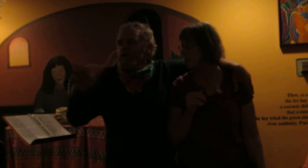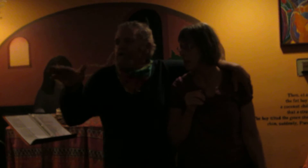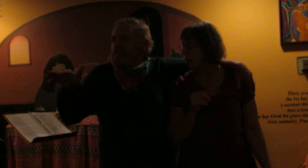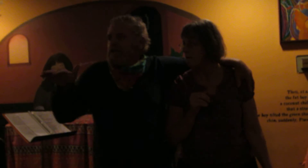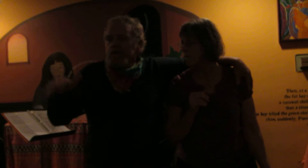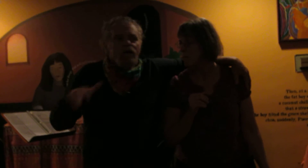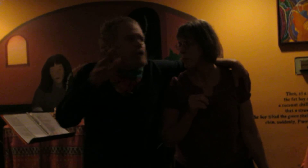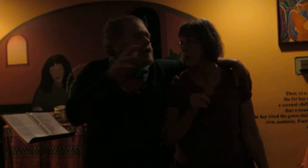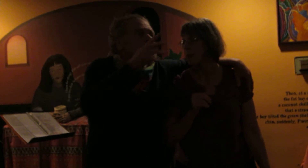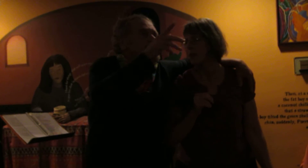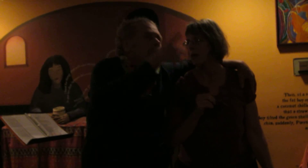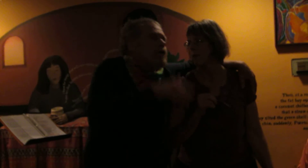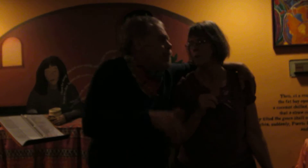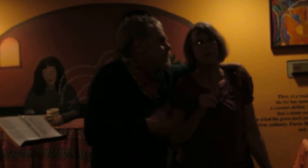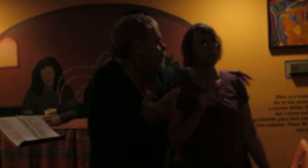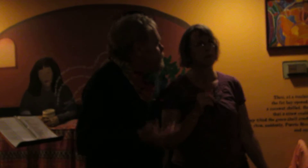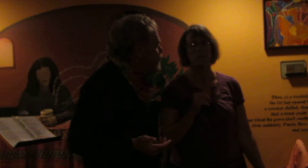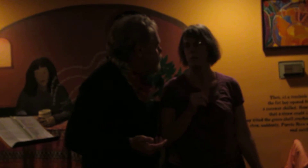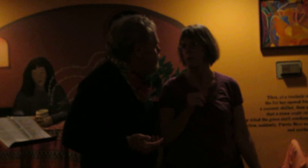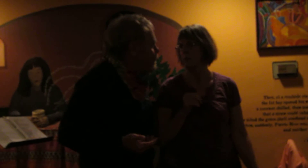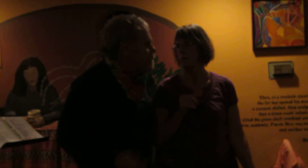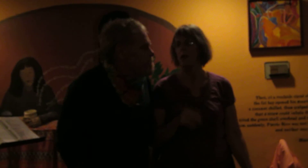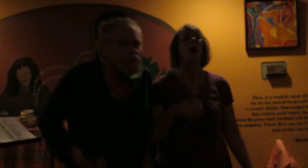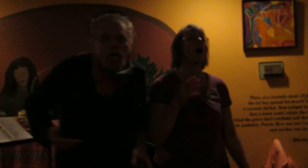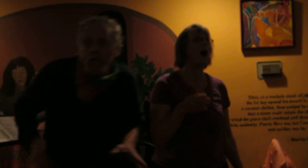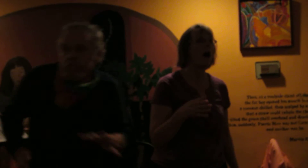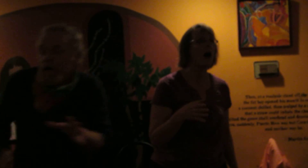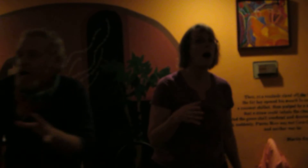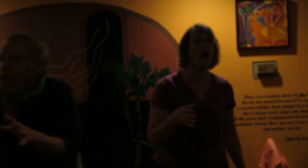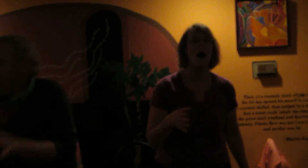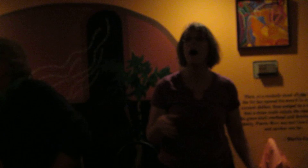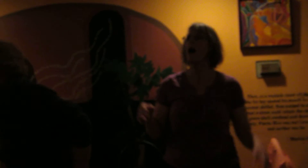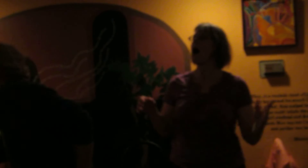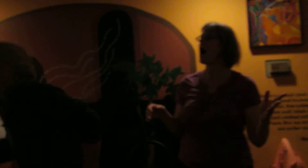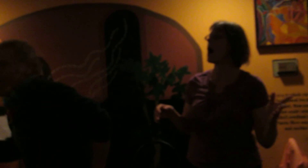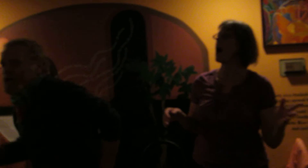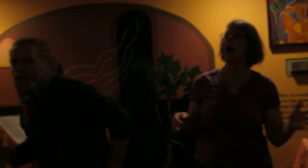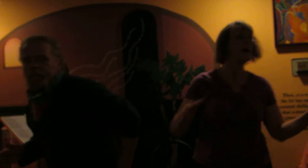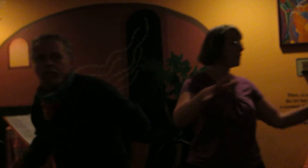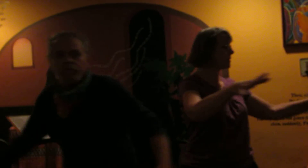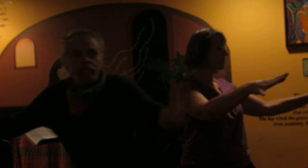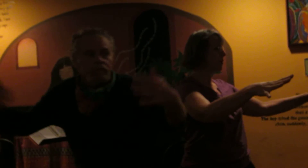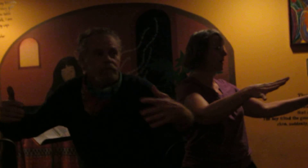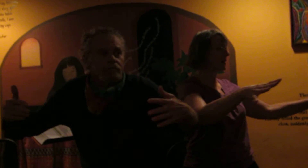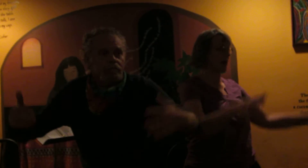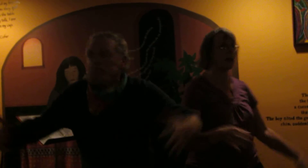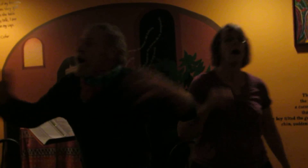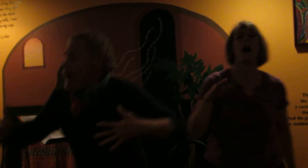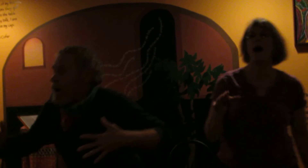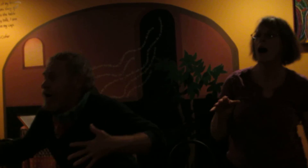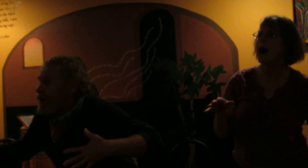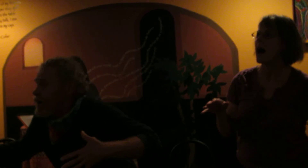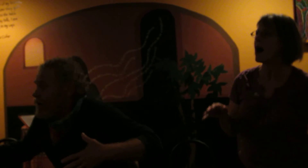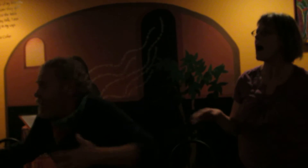Annie. We all go to eat. Look at that clock now. It's time to repeat. Ah ha ha. Ah ha ha. Ah Now, here's the repeat thing.